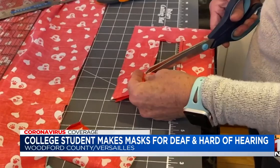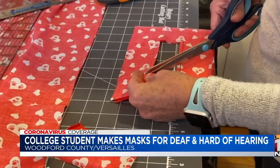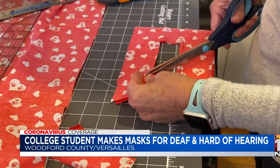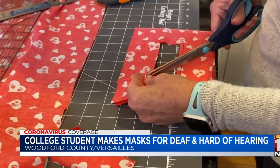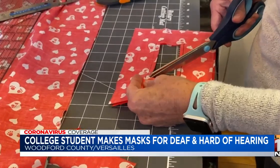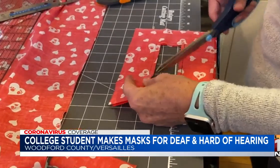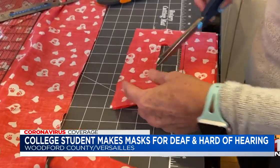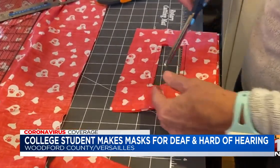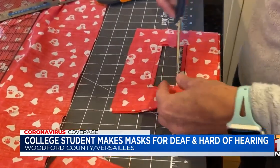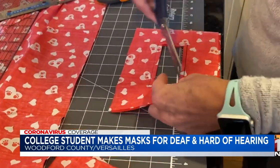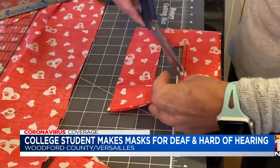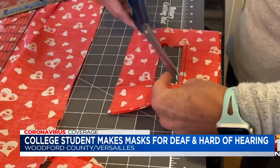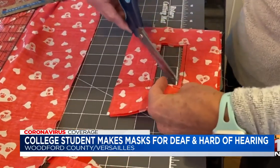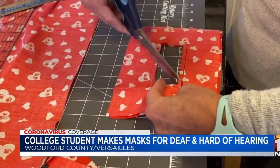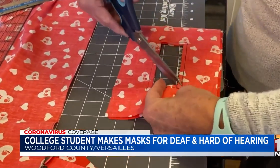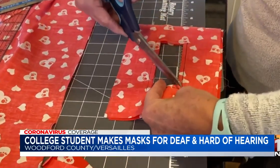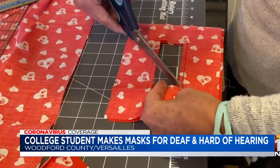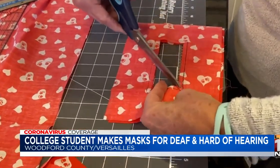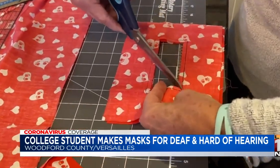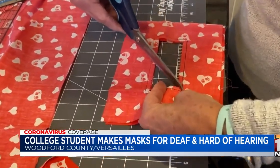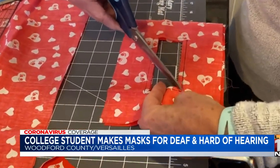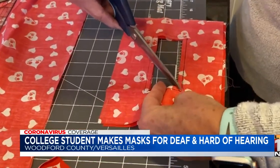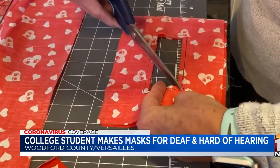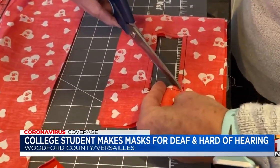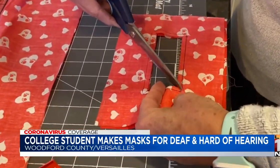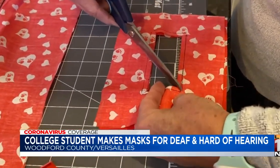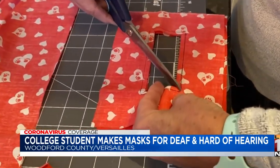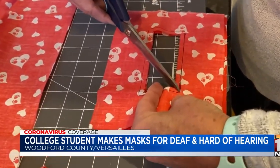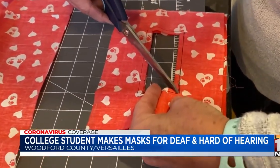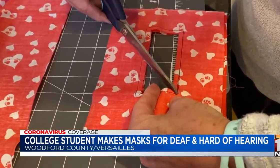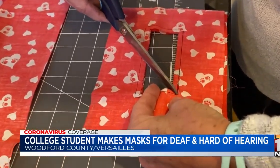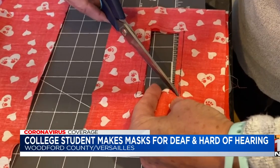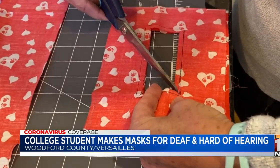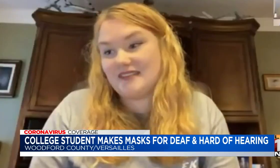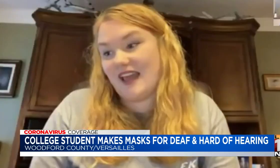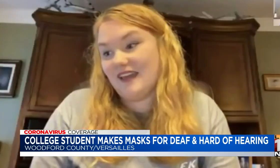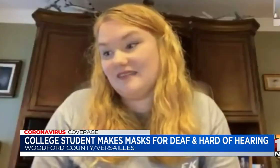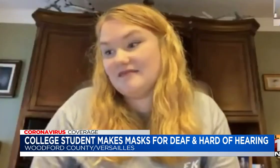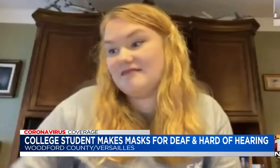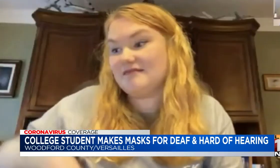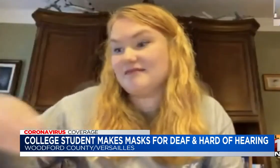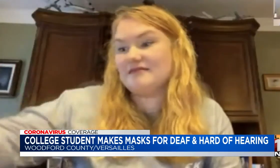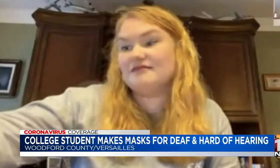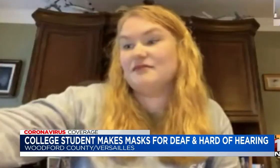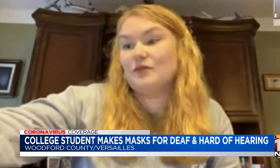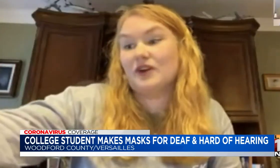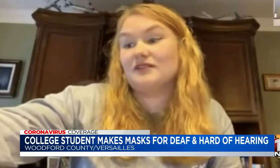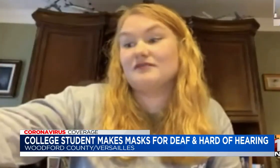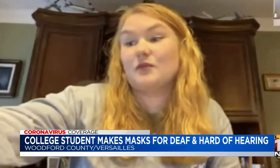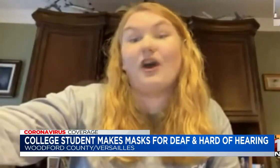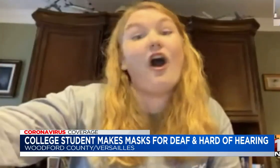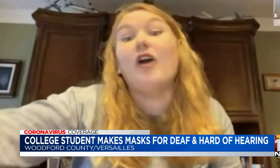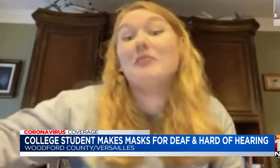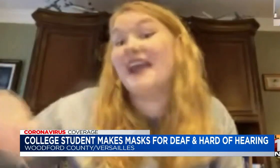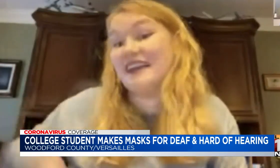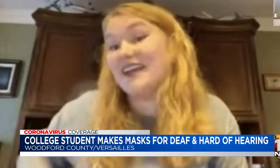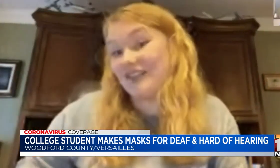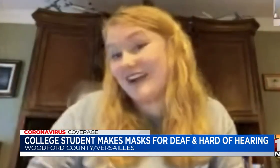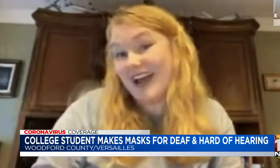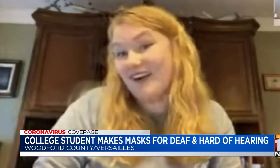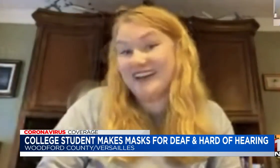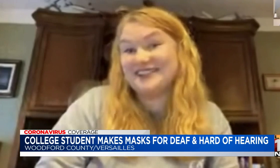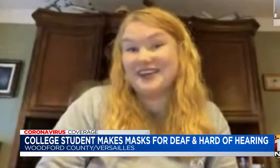I felt like there was a huge population that was being looked over because they were all